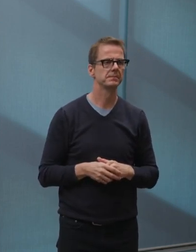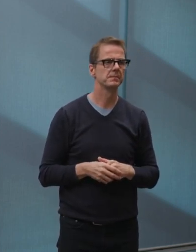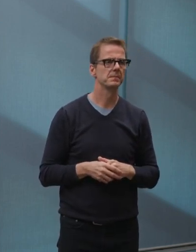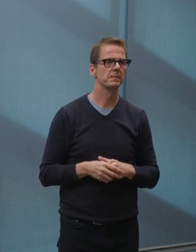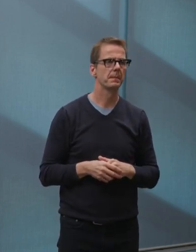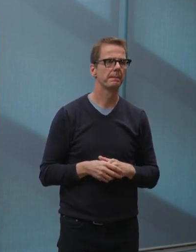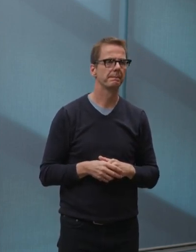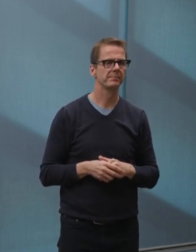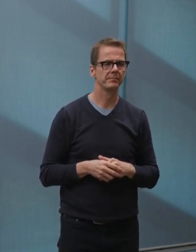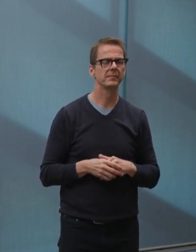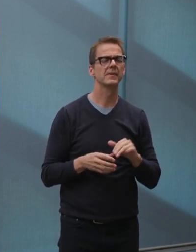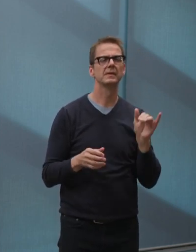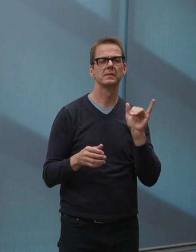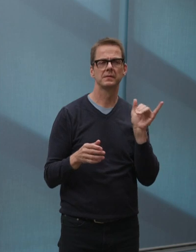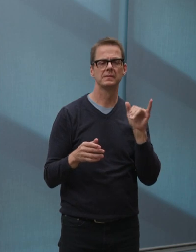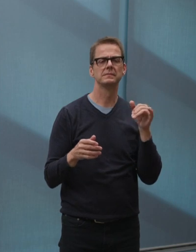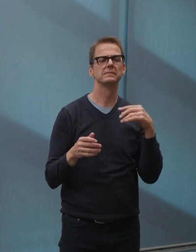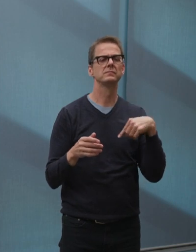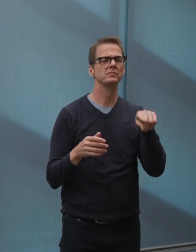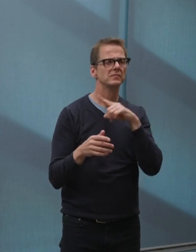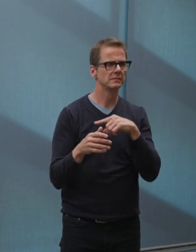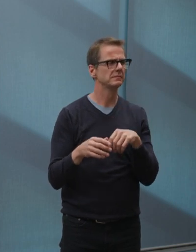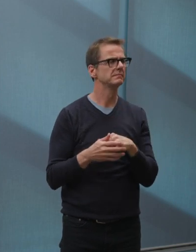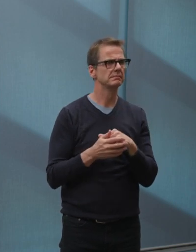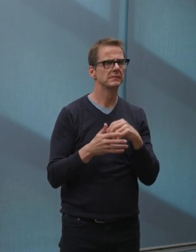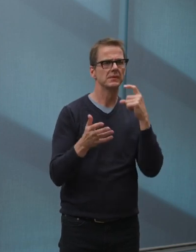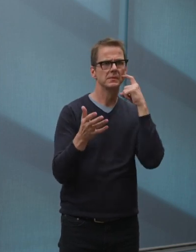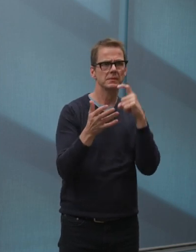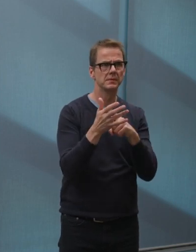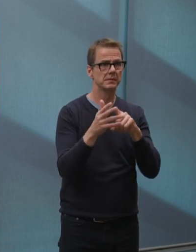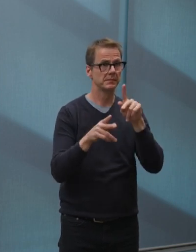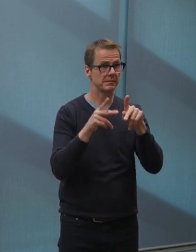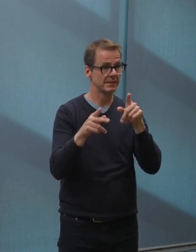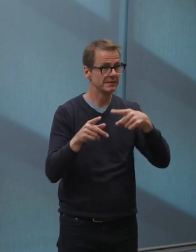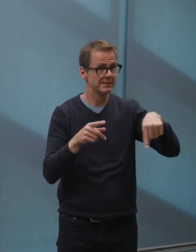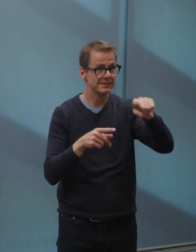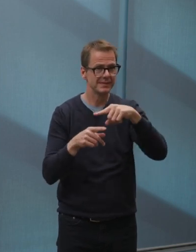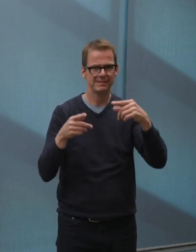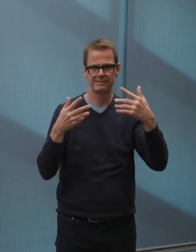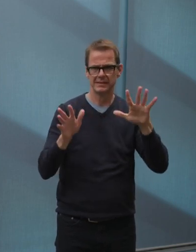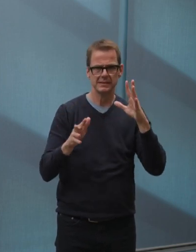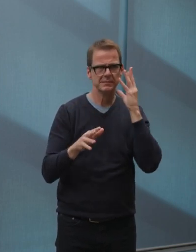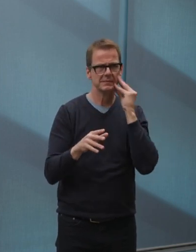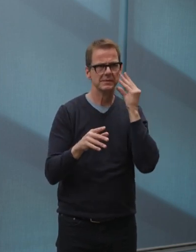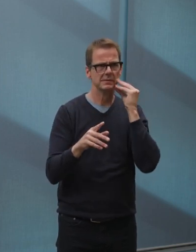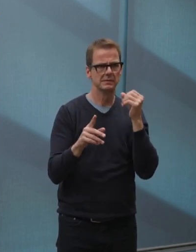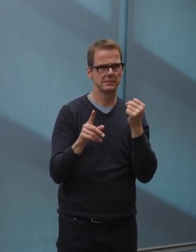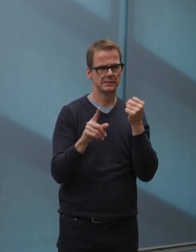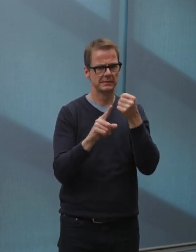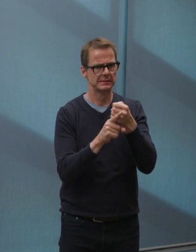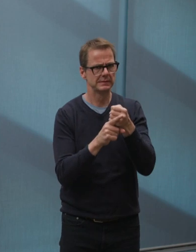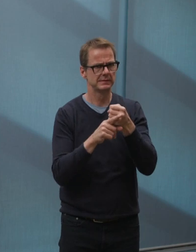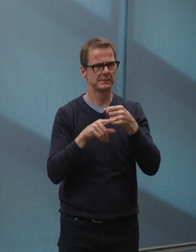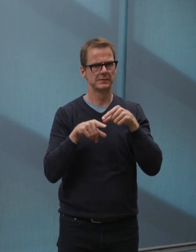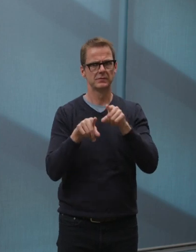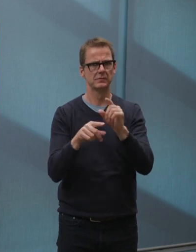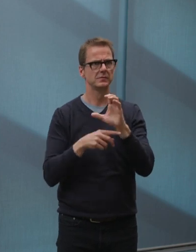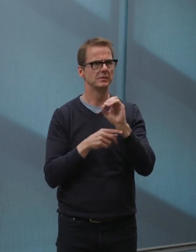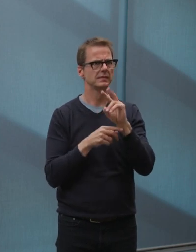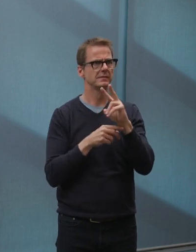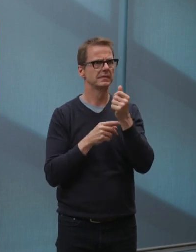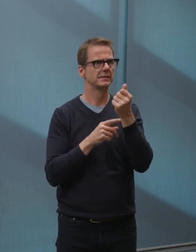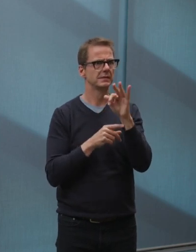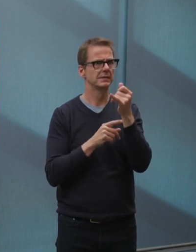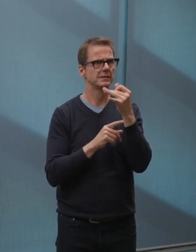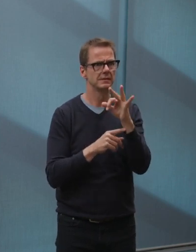They want to provide support where it's needed most, and we want to help. We have created a website where you can find information on how to support local